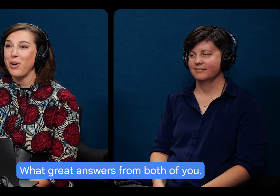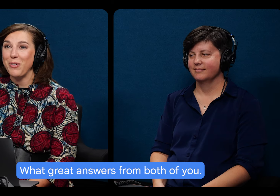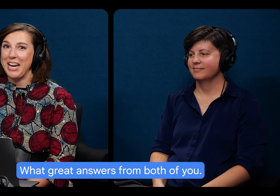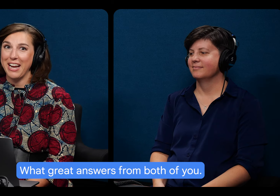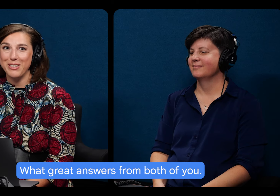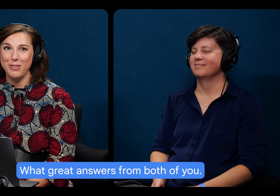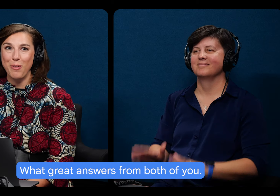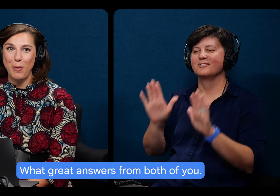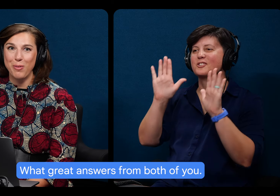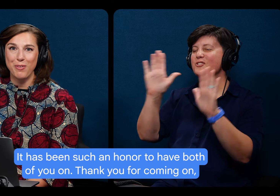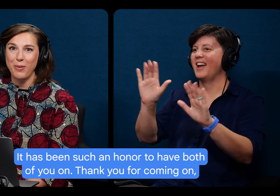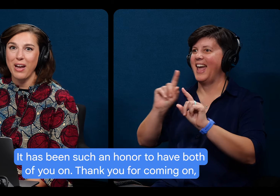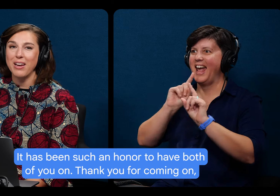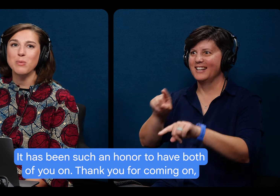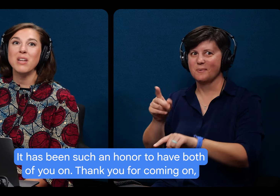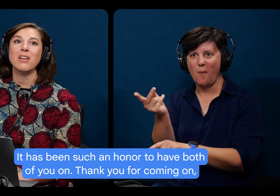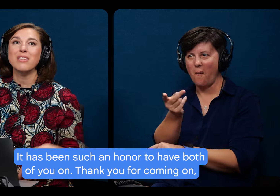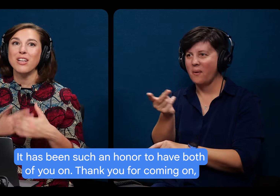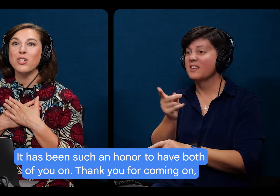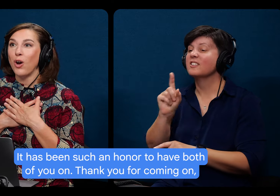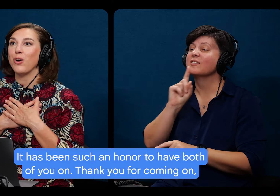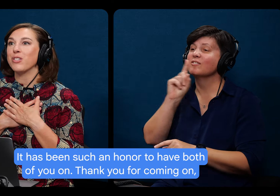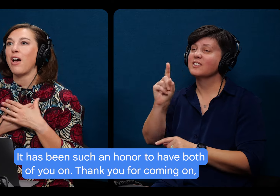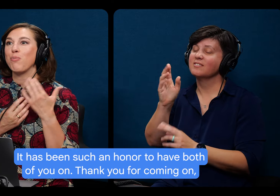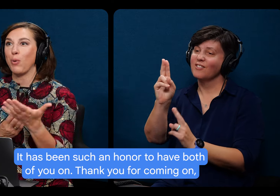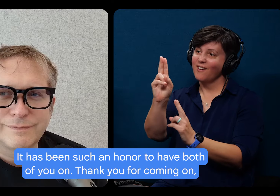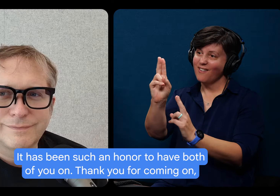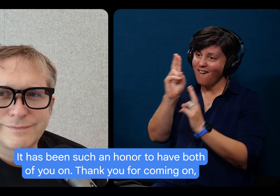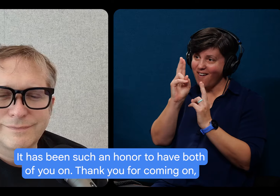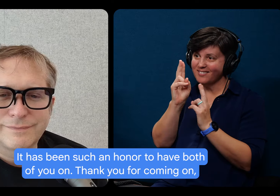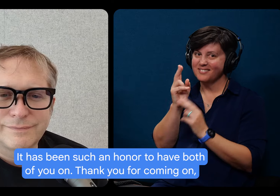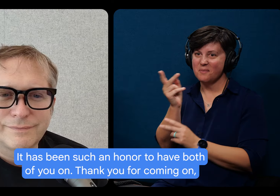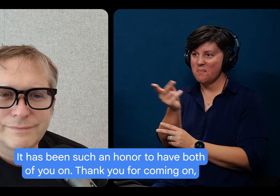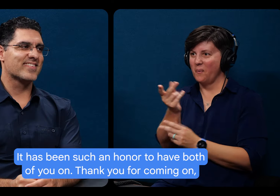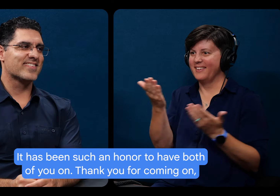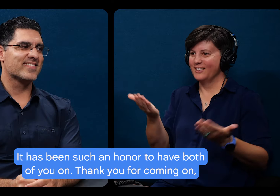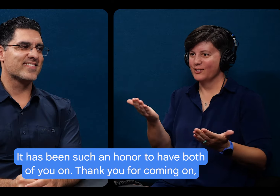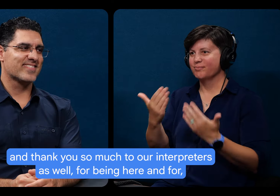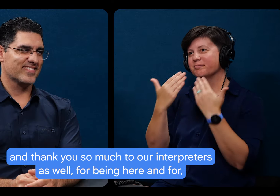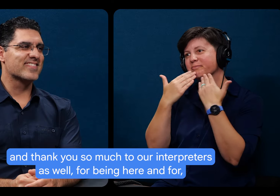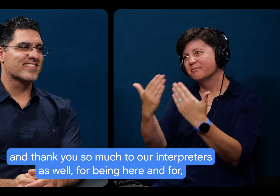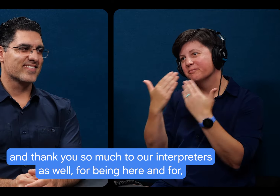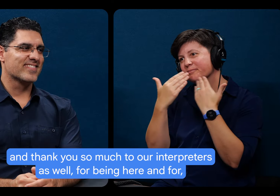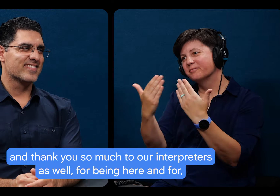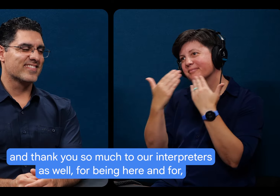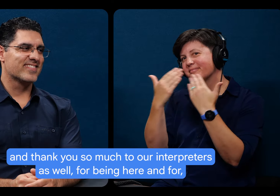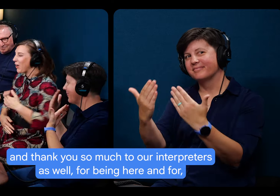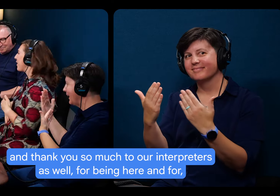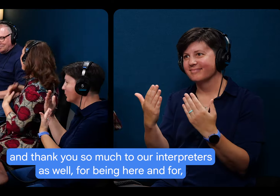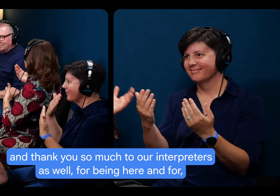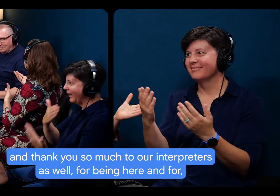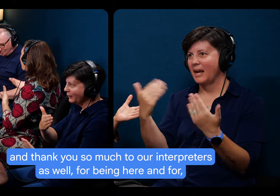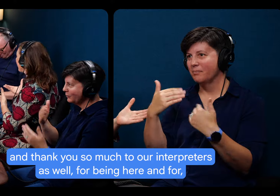What great answers from both of you. It has been such an honor to have both of you on. Thank you for coming on. And thank you so much to